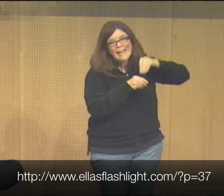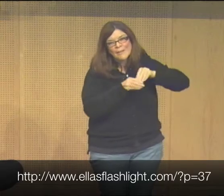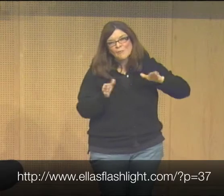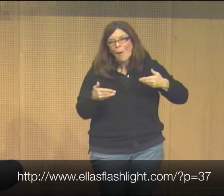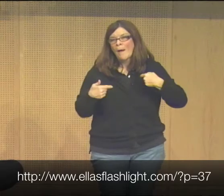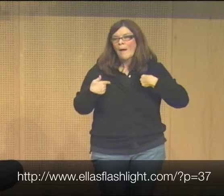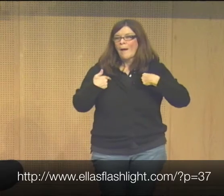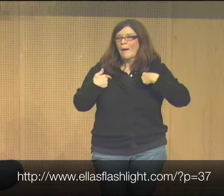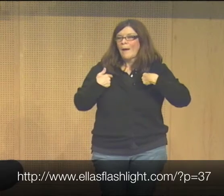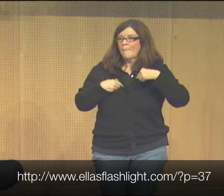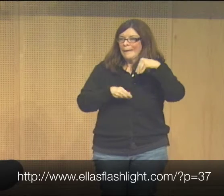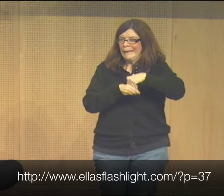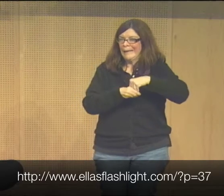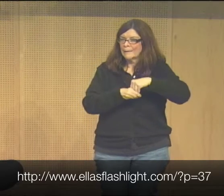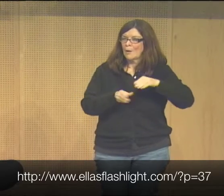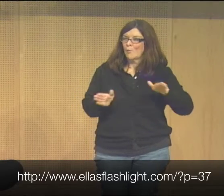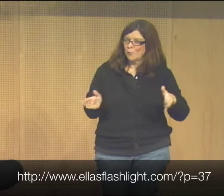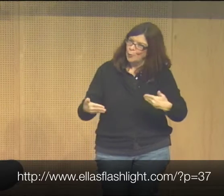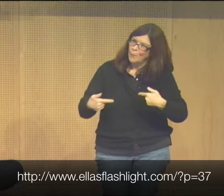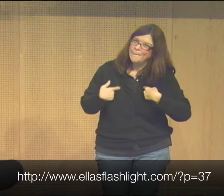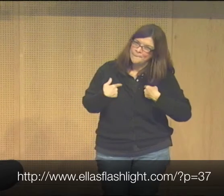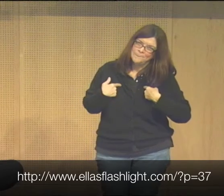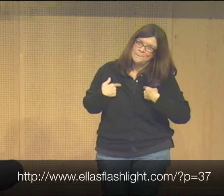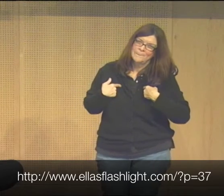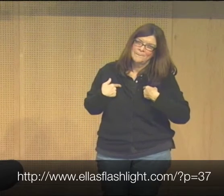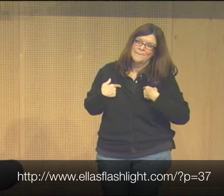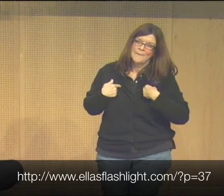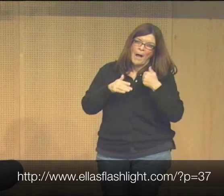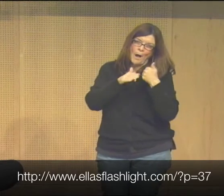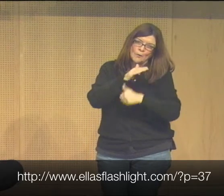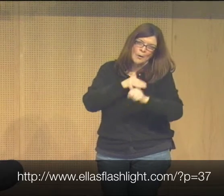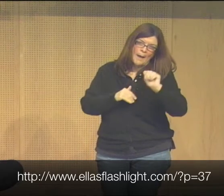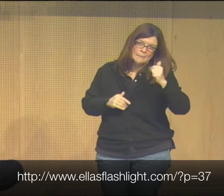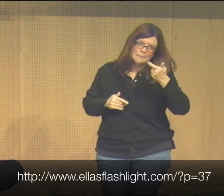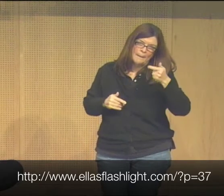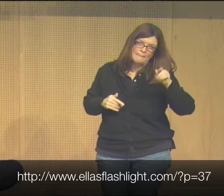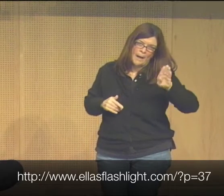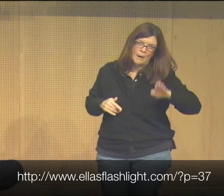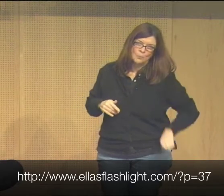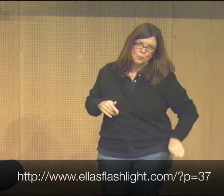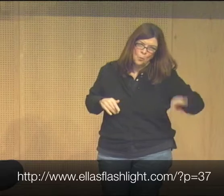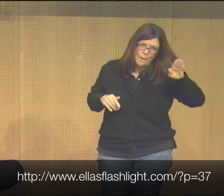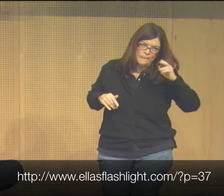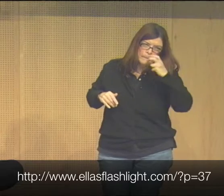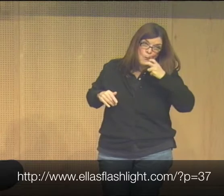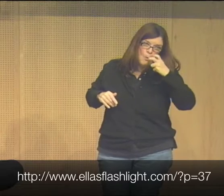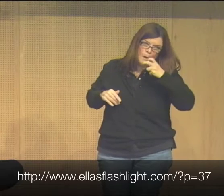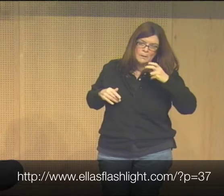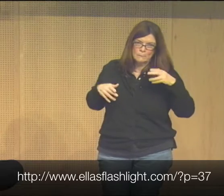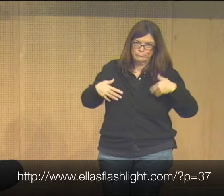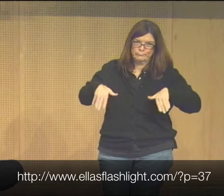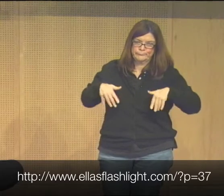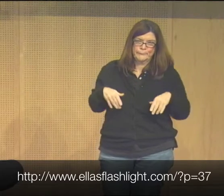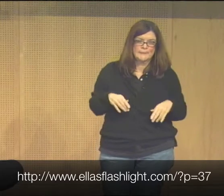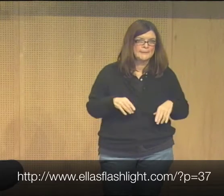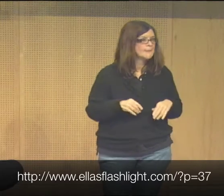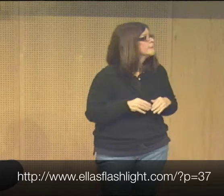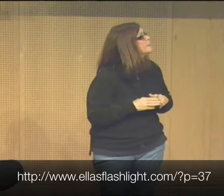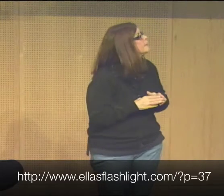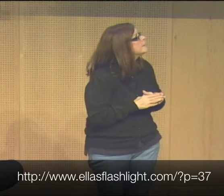paying homage to that so the elephant in the room now I'm in the room I'm in the room and sometimes as I grew up I was under the auspices of